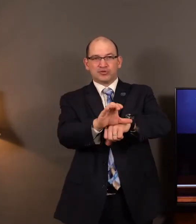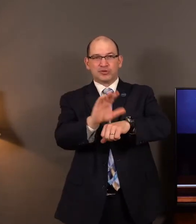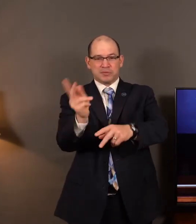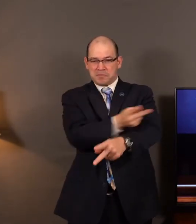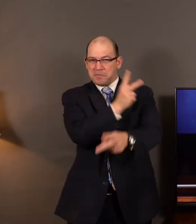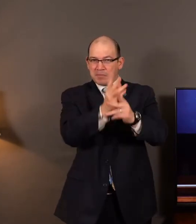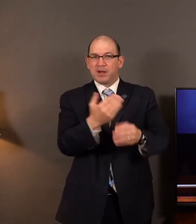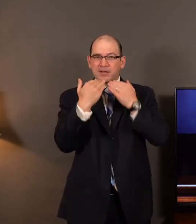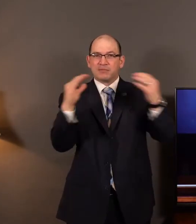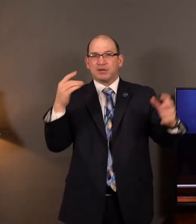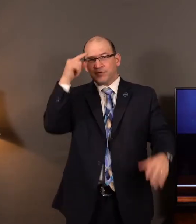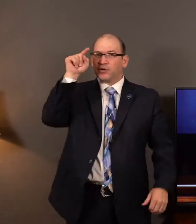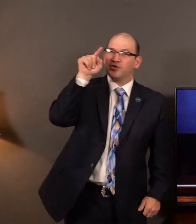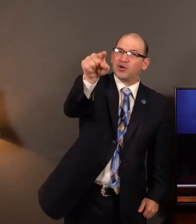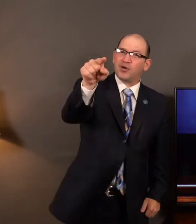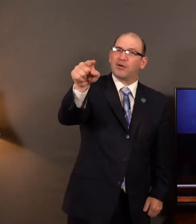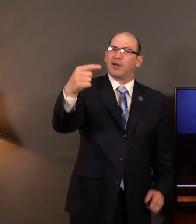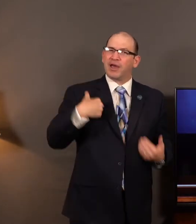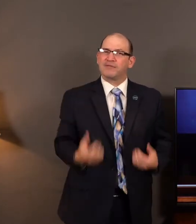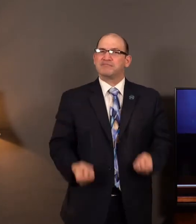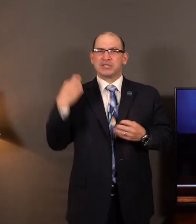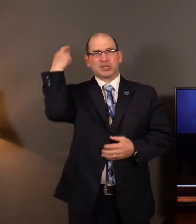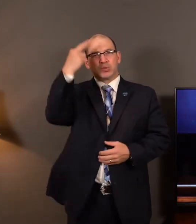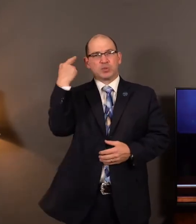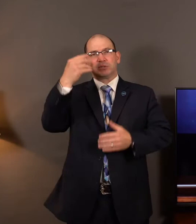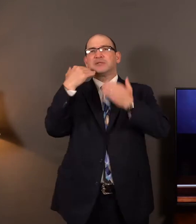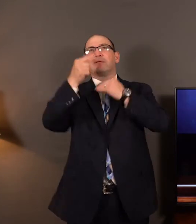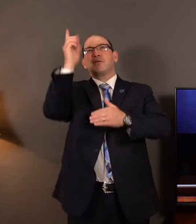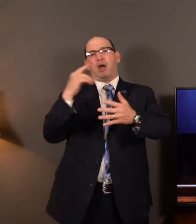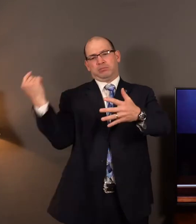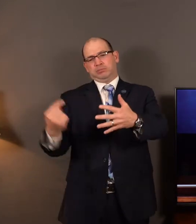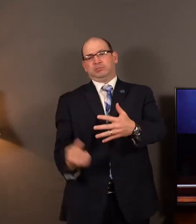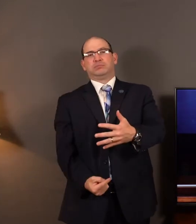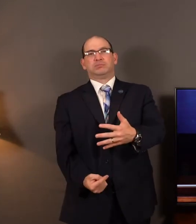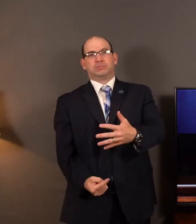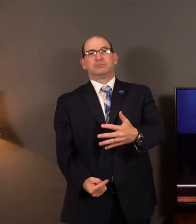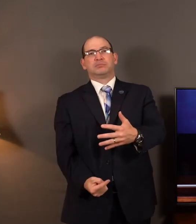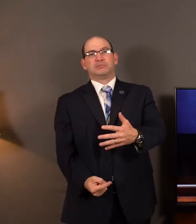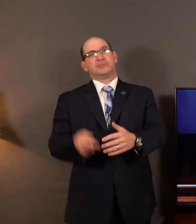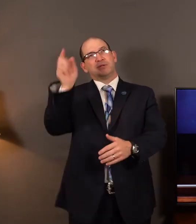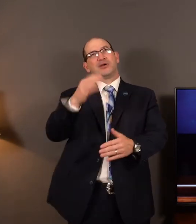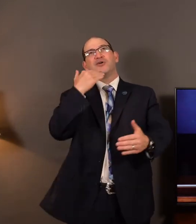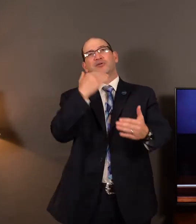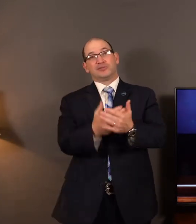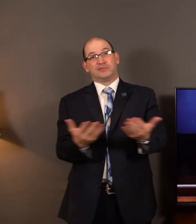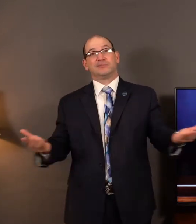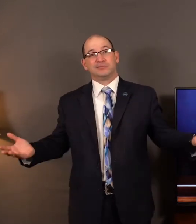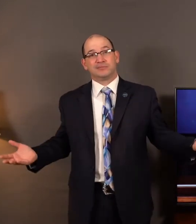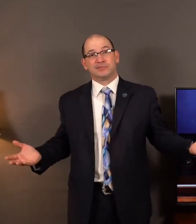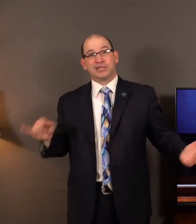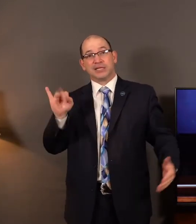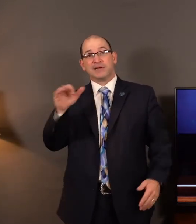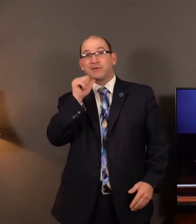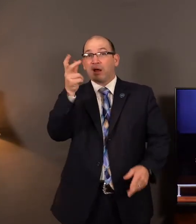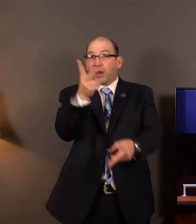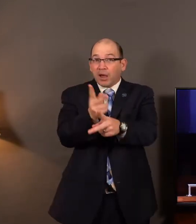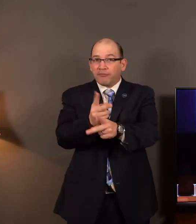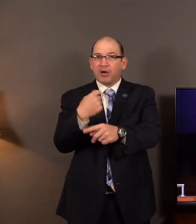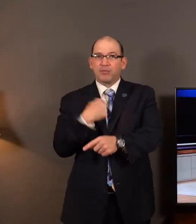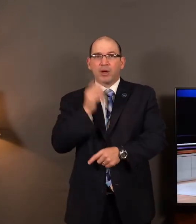for you. We've got a lot to be thankful for. God indeed has been good. And if we're not careful, we'll listen to the